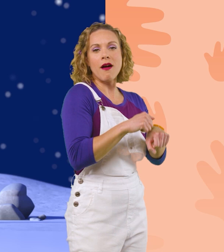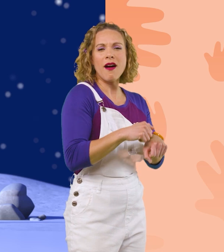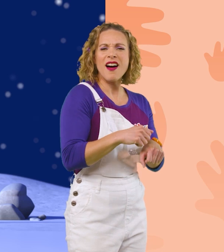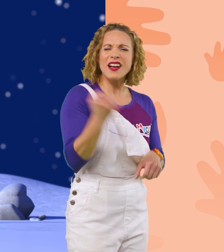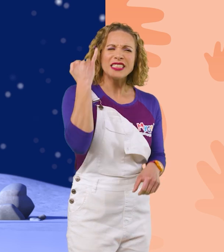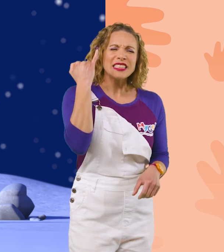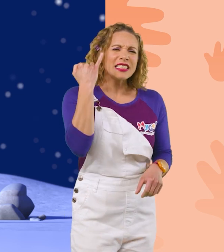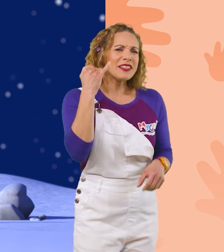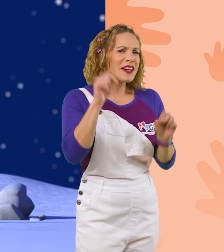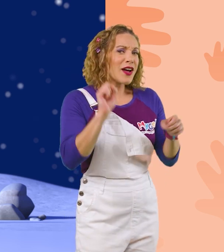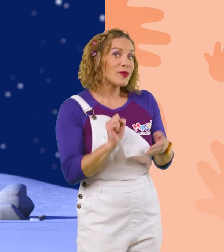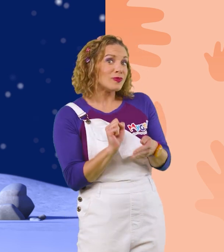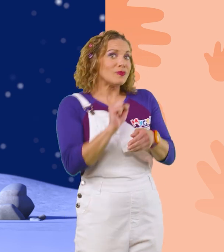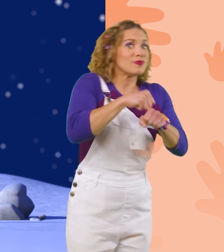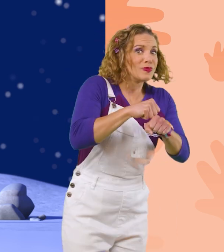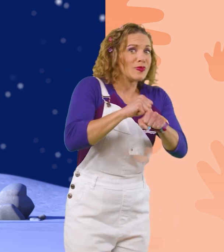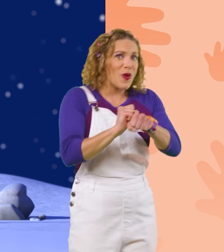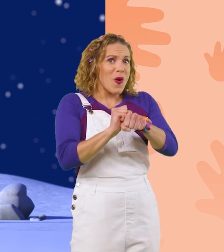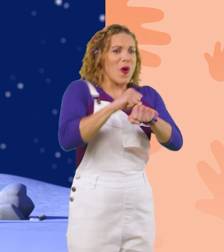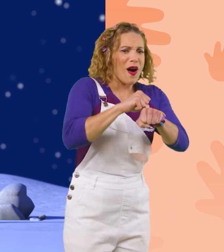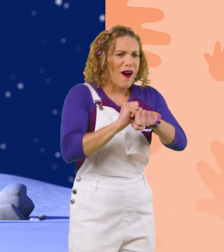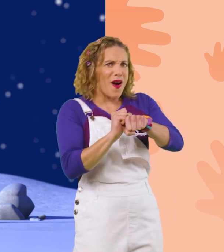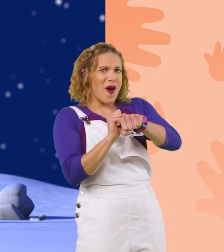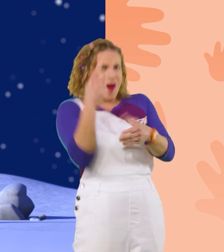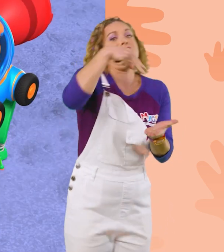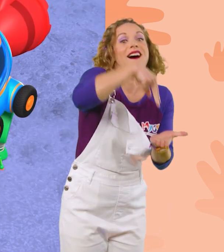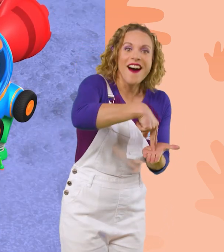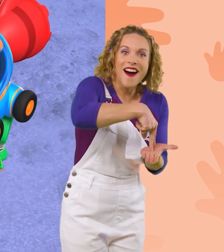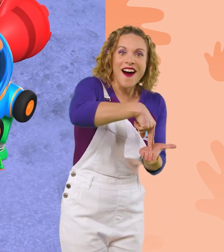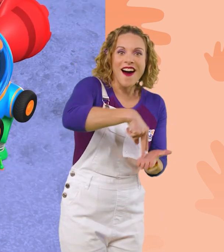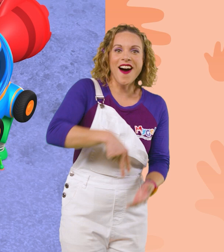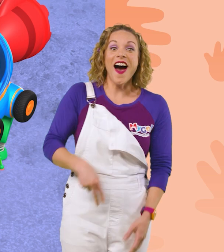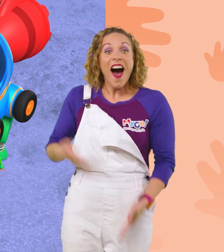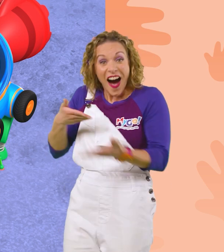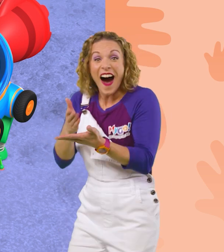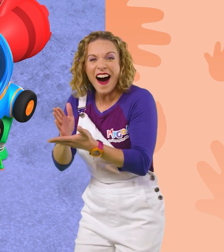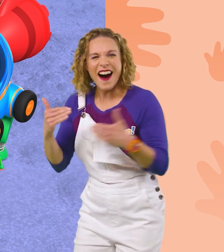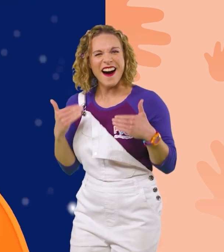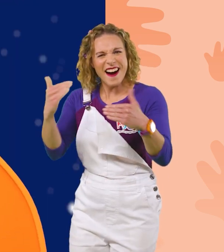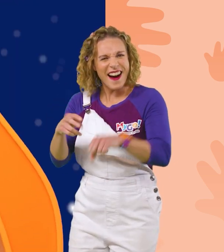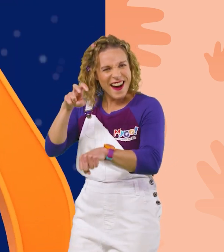can... just... get... All right! Then let's bounce!